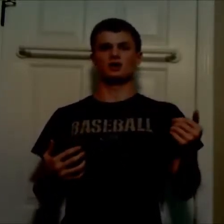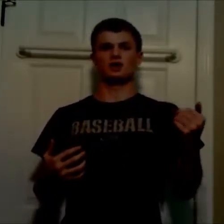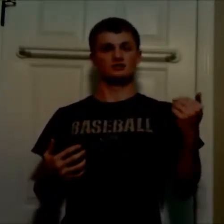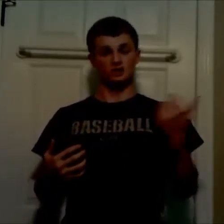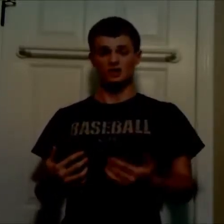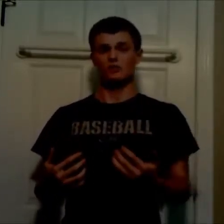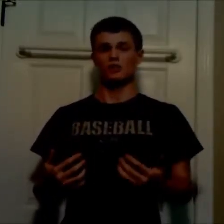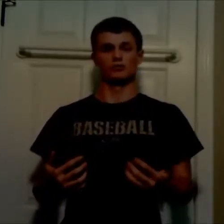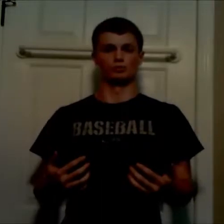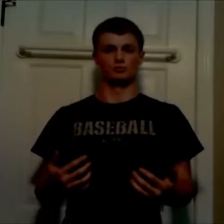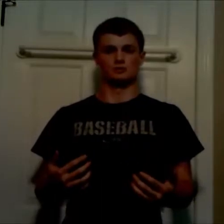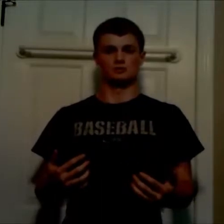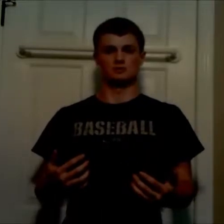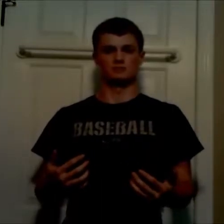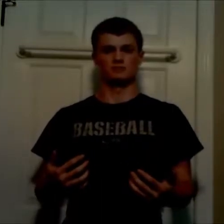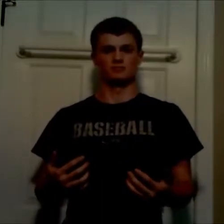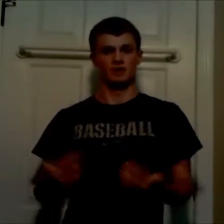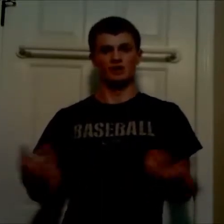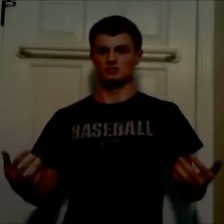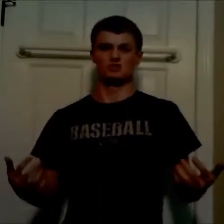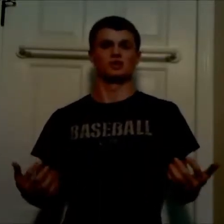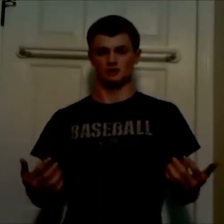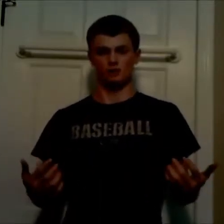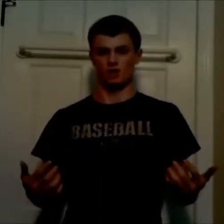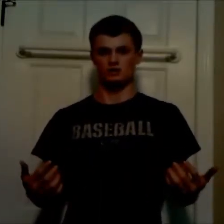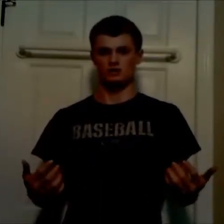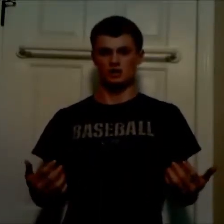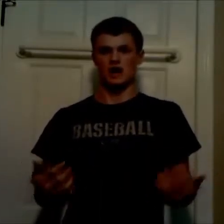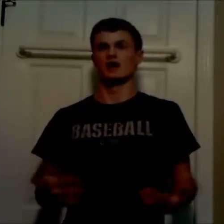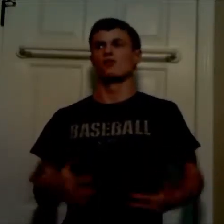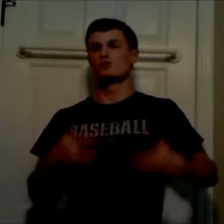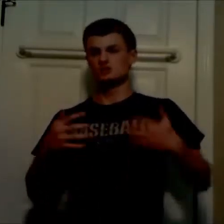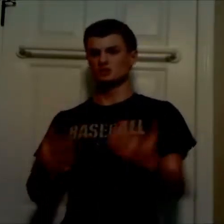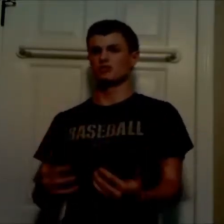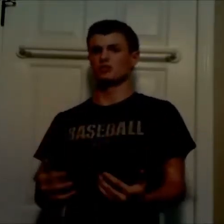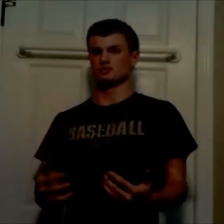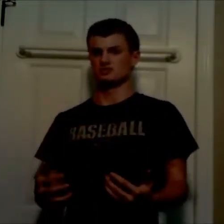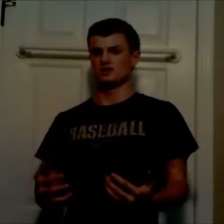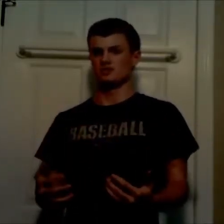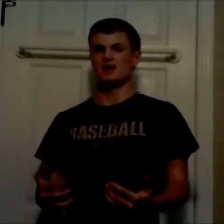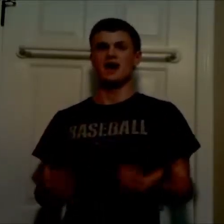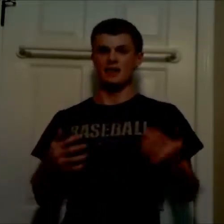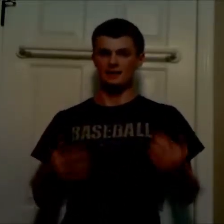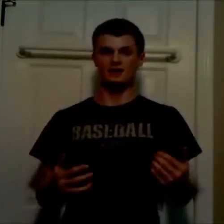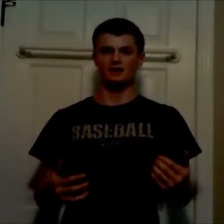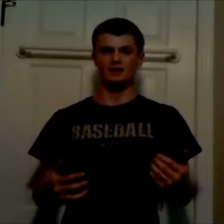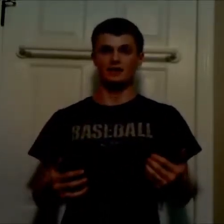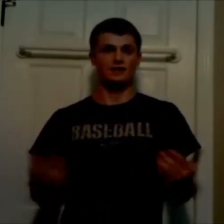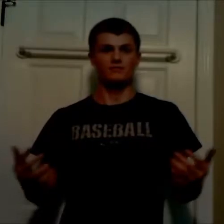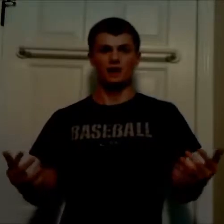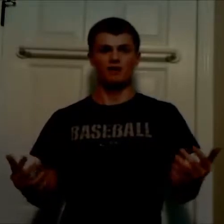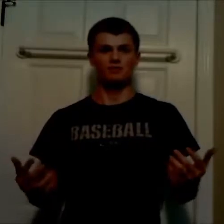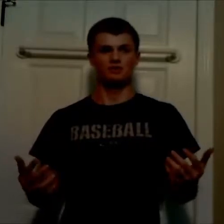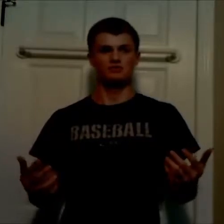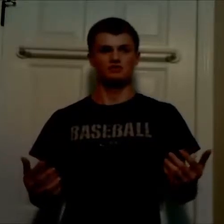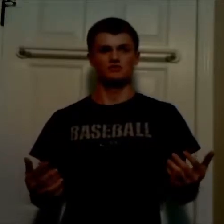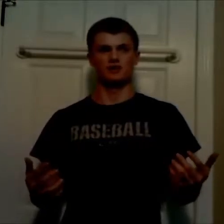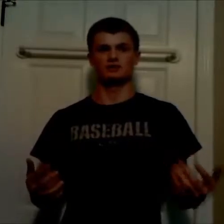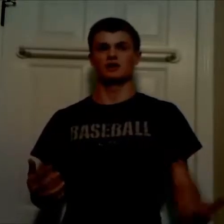there's a lot of Marvel movies that I usually like to watch. And I'm always looking forward to them. And then I got, and then now I'm getting used to the fact